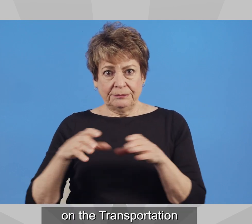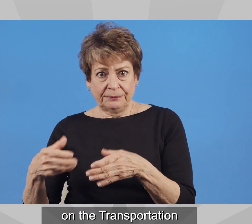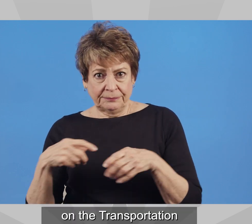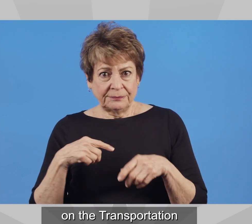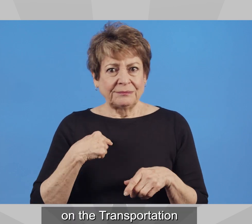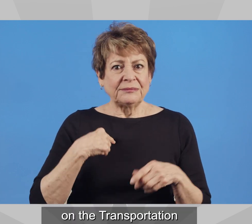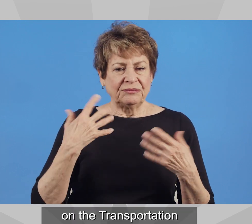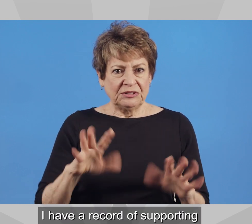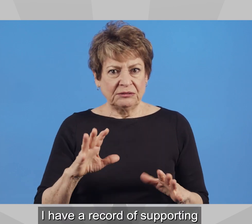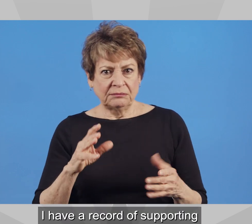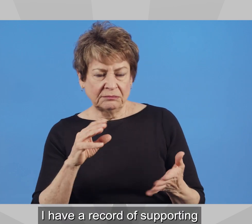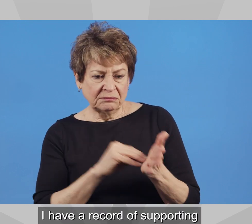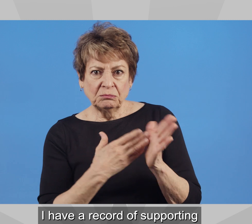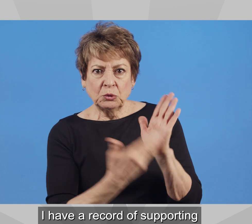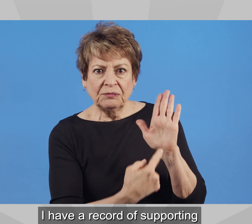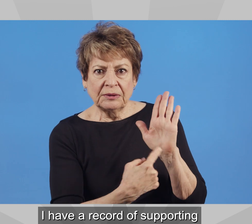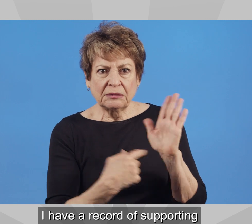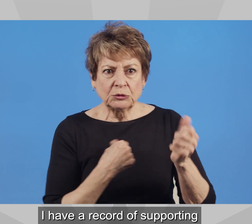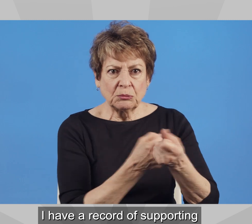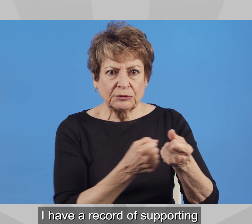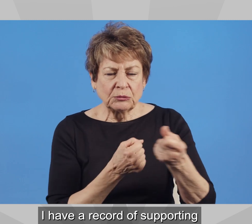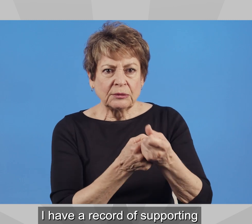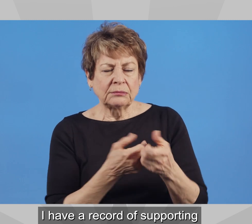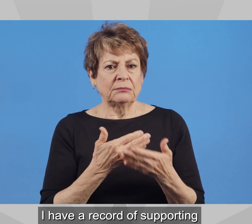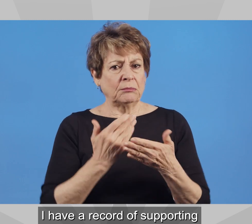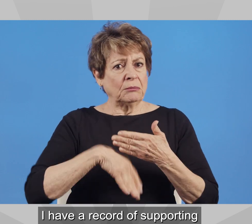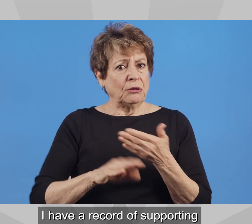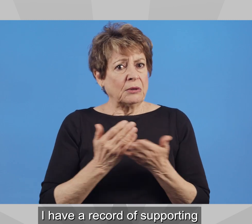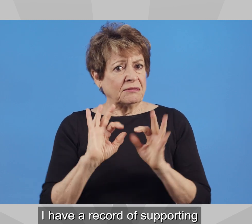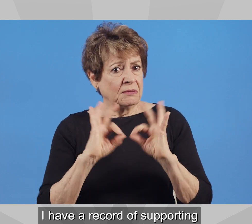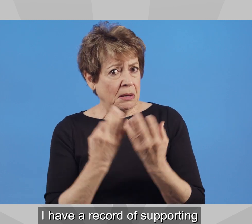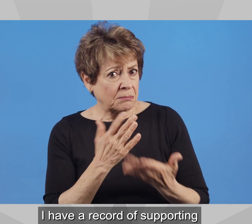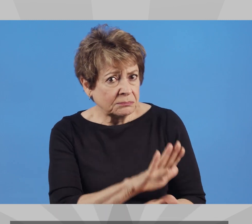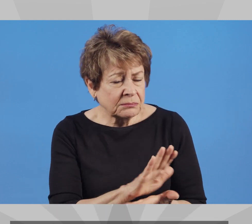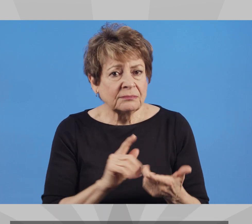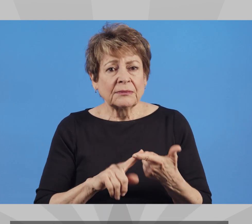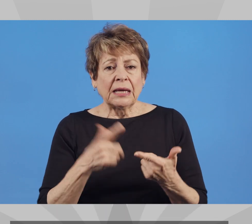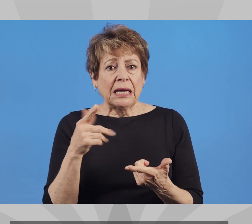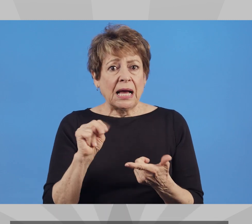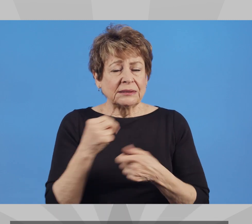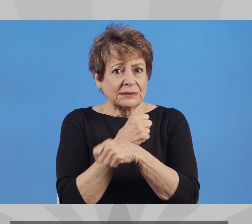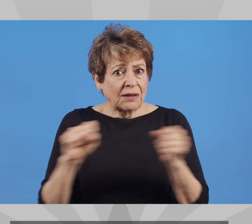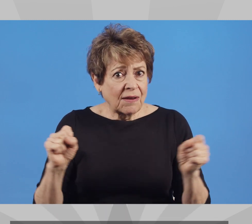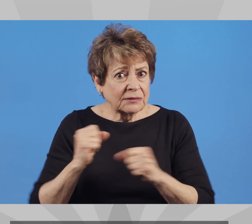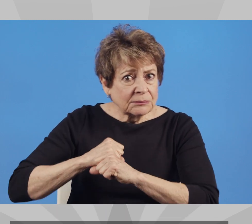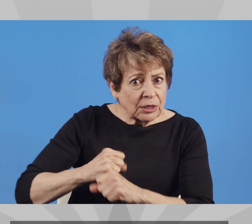Education Committees, I have a record of supporting reproductive rights, gun safety,